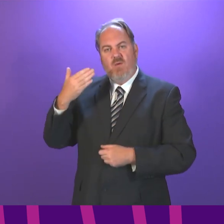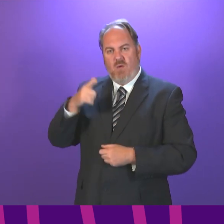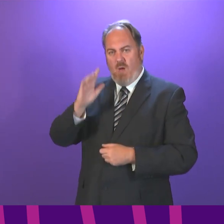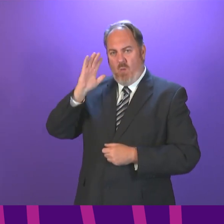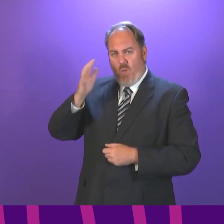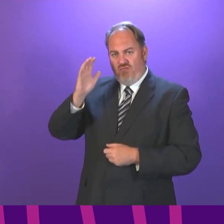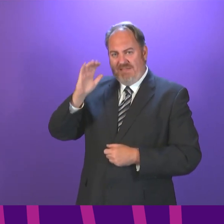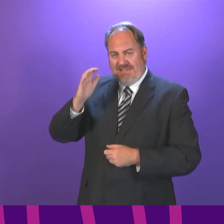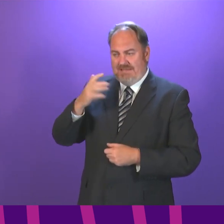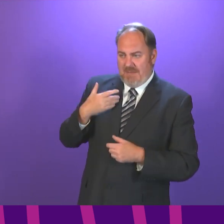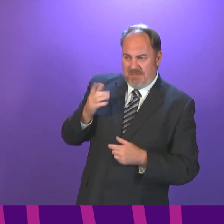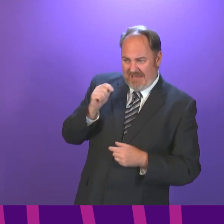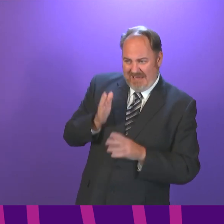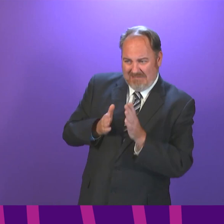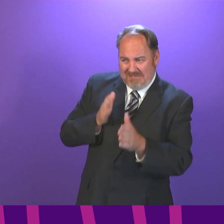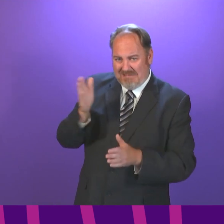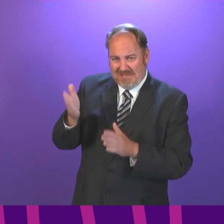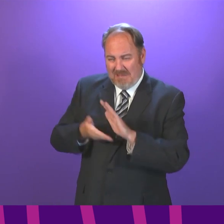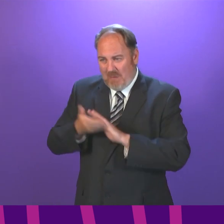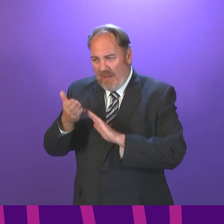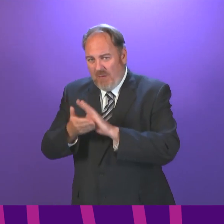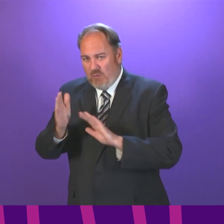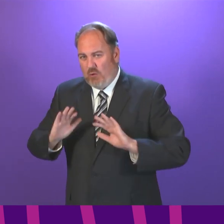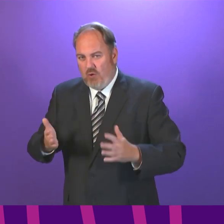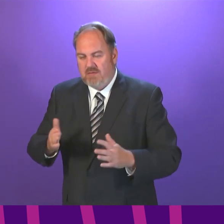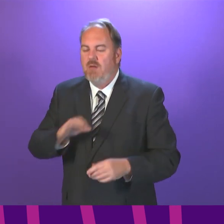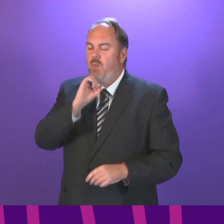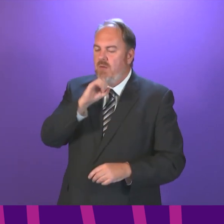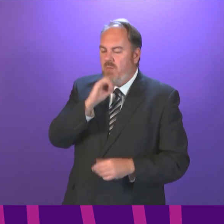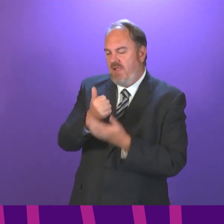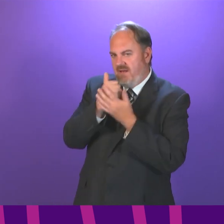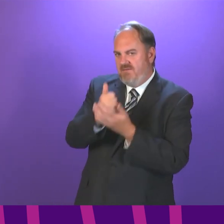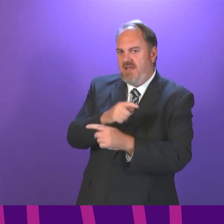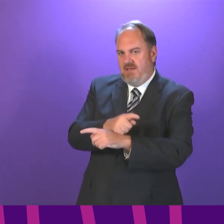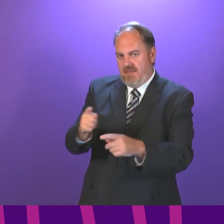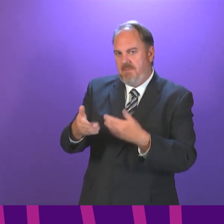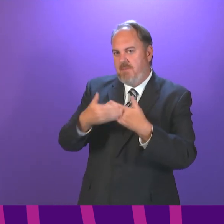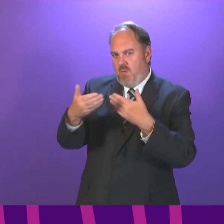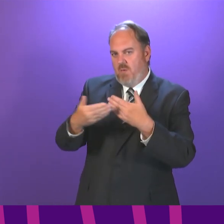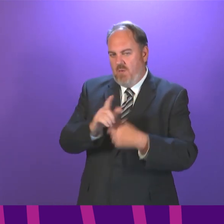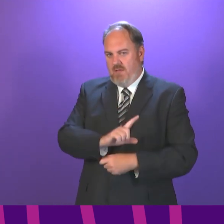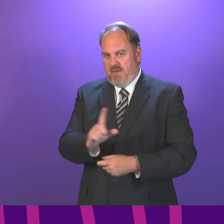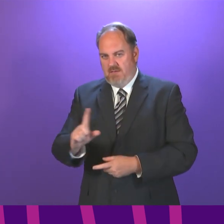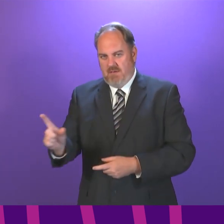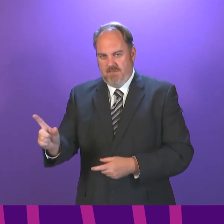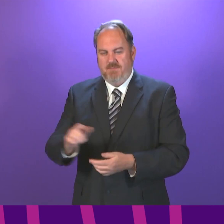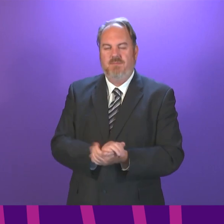assurance that they too can return to a much greater degree of normality. The needs and concerns of this group will not be ignored now or in